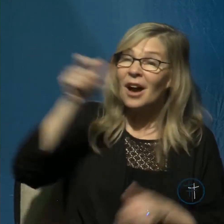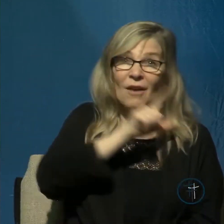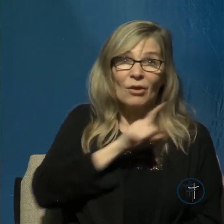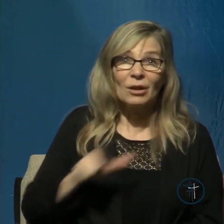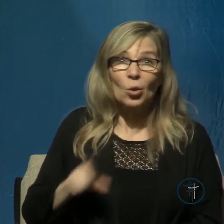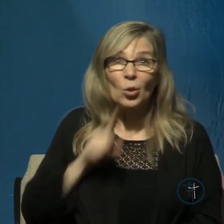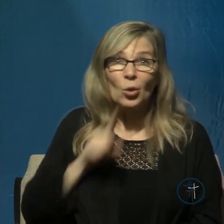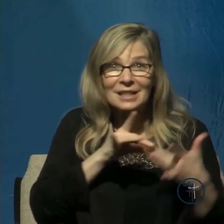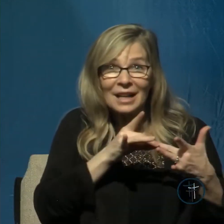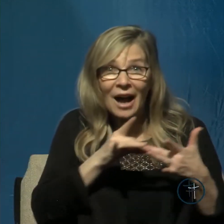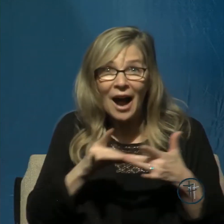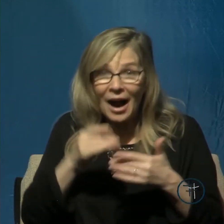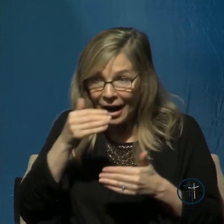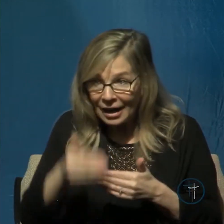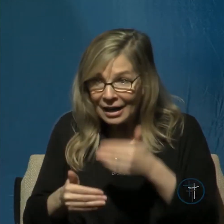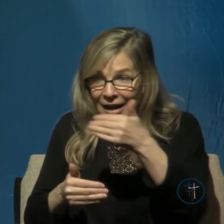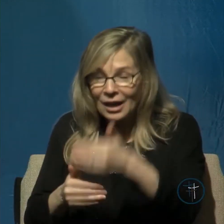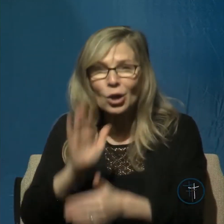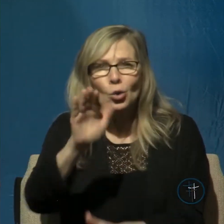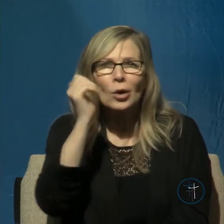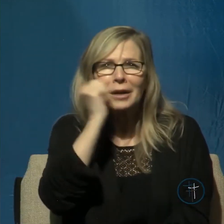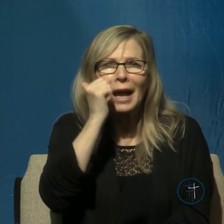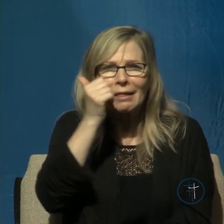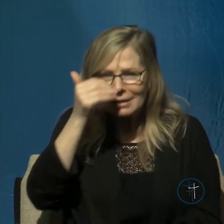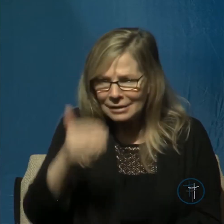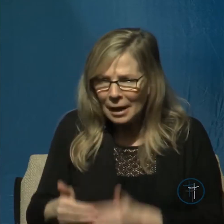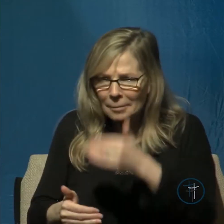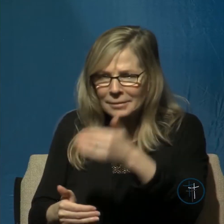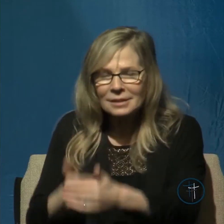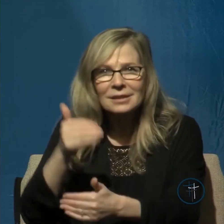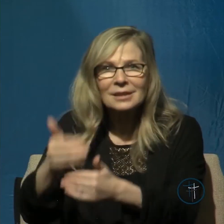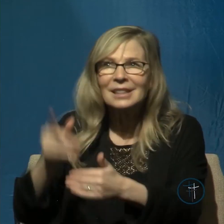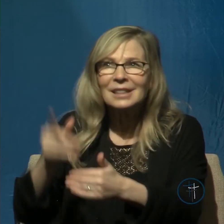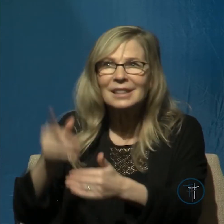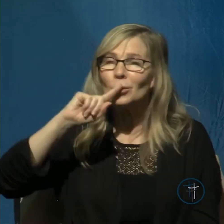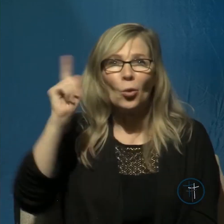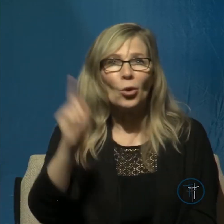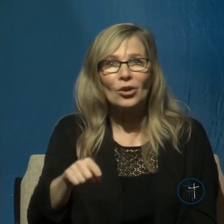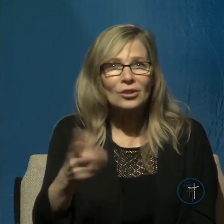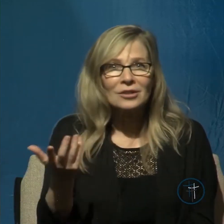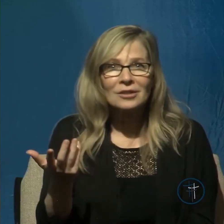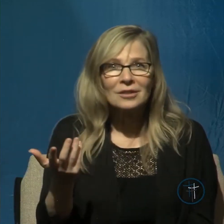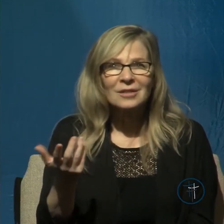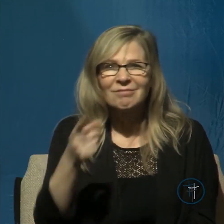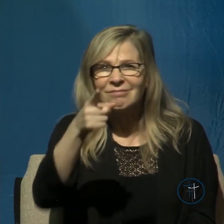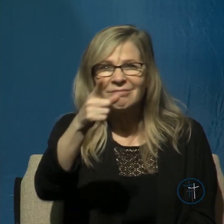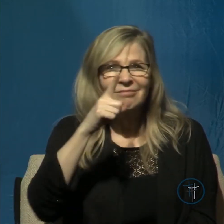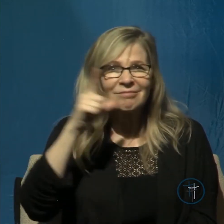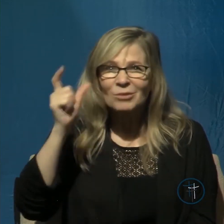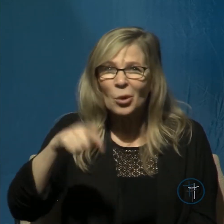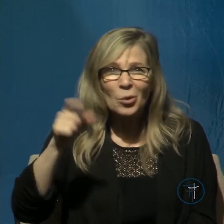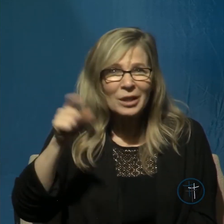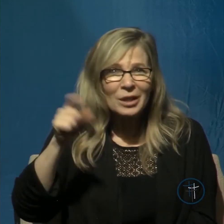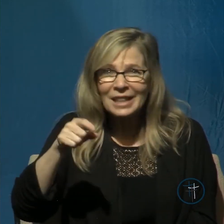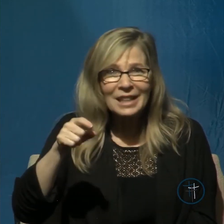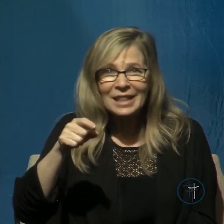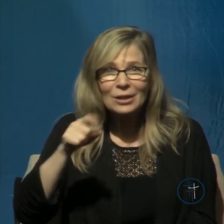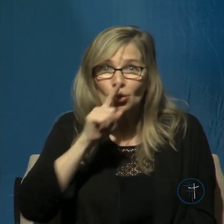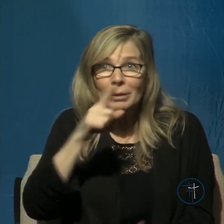daily steps are ordered by him. Therefore, you don't need ever to be afraid of walking